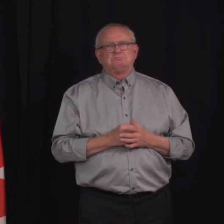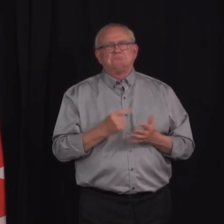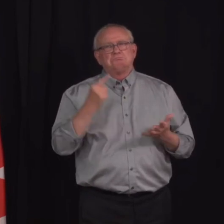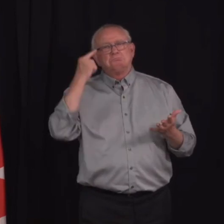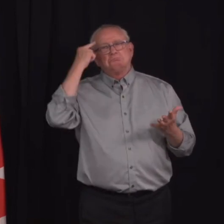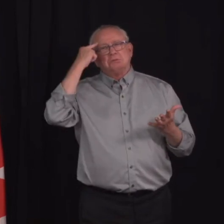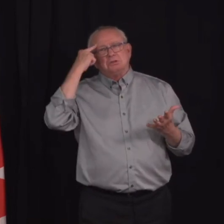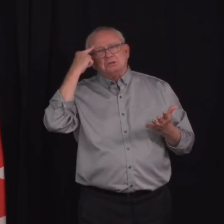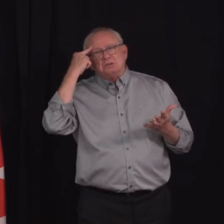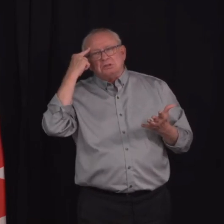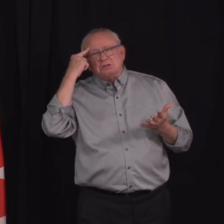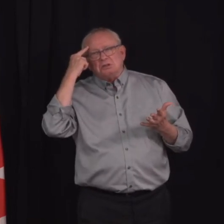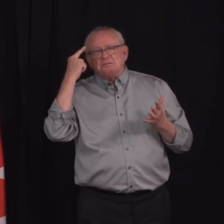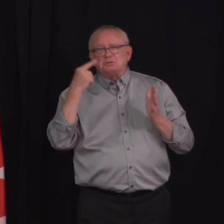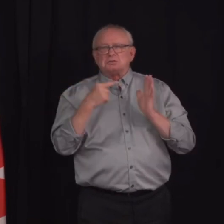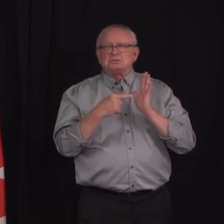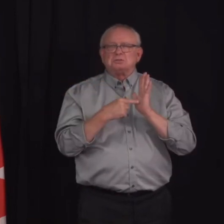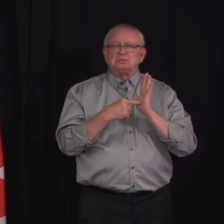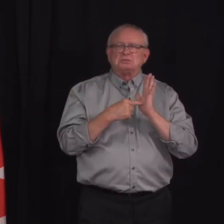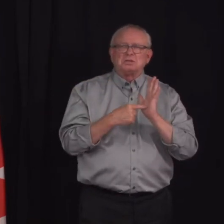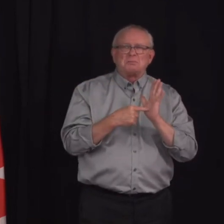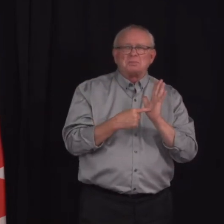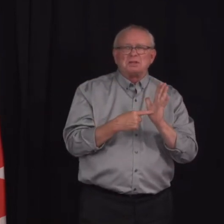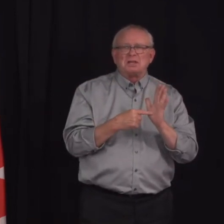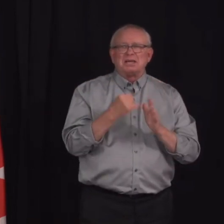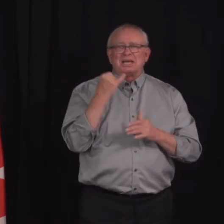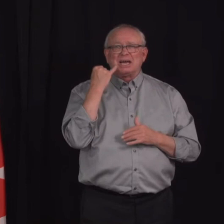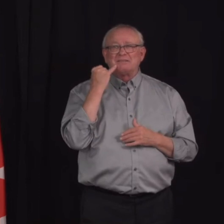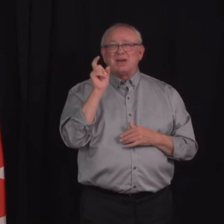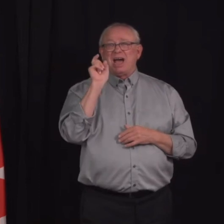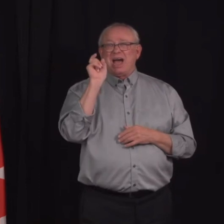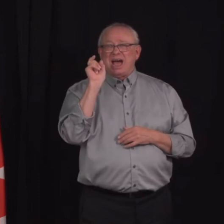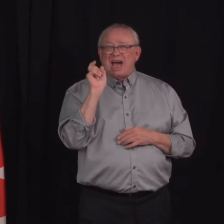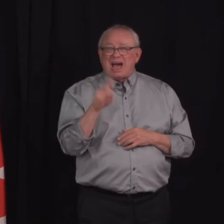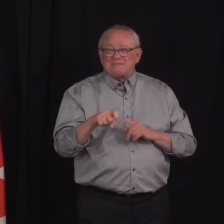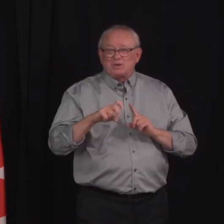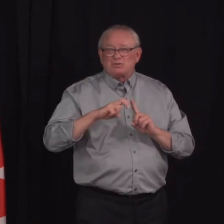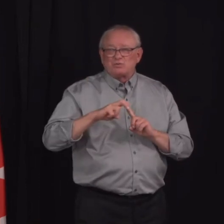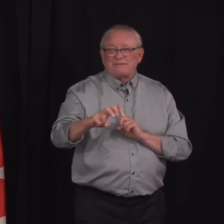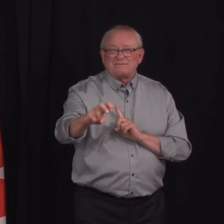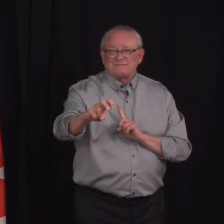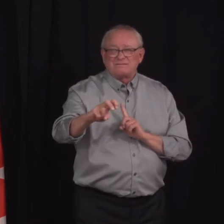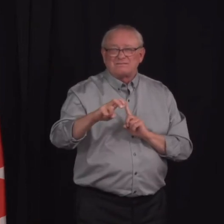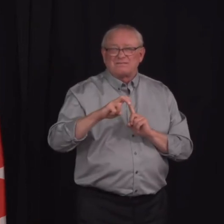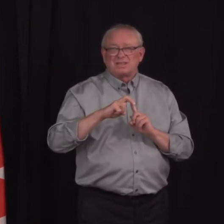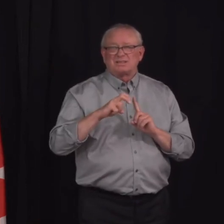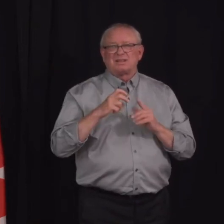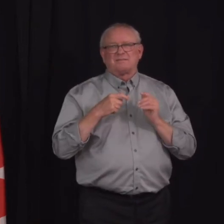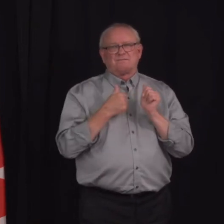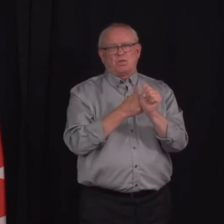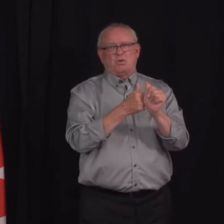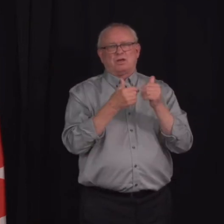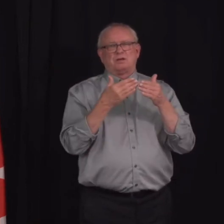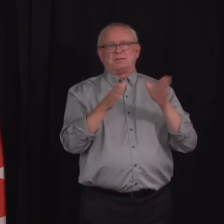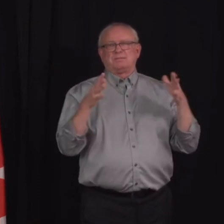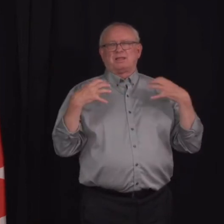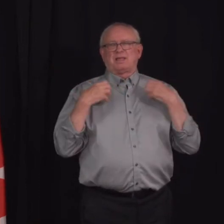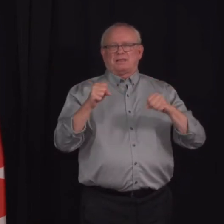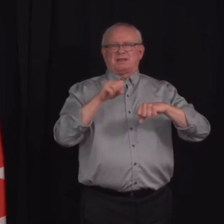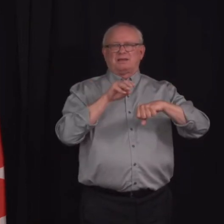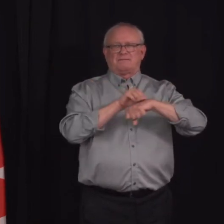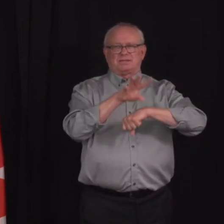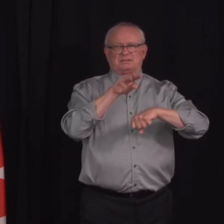you know, if you're, if you have to travel and you're following the public health advice that, you know, it's certainly